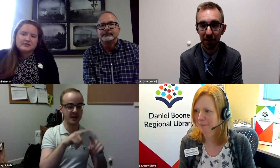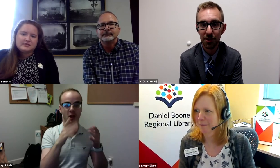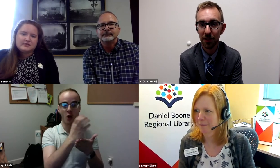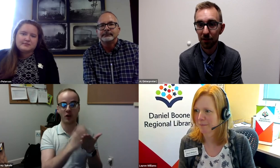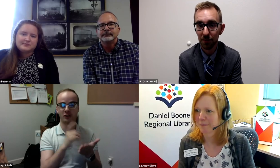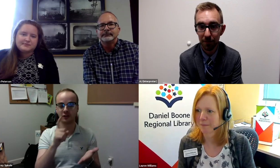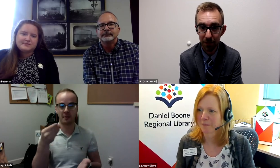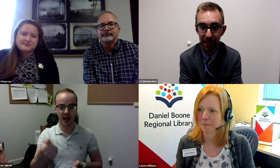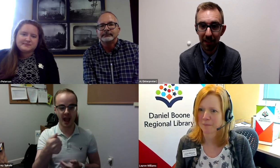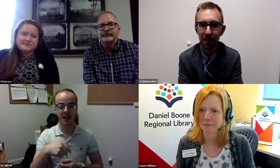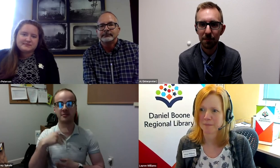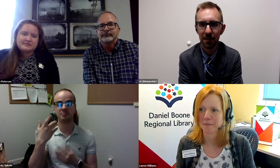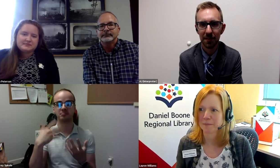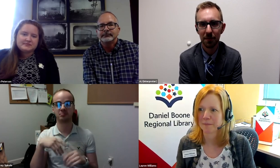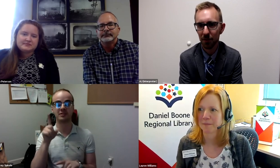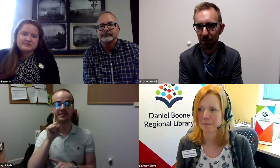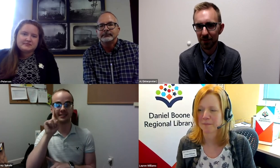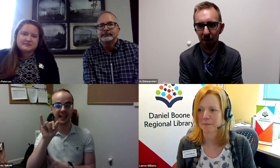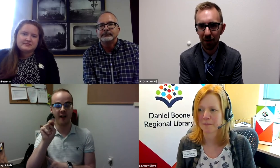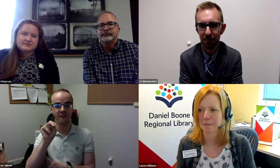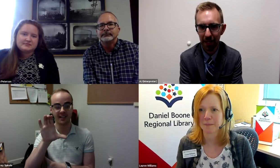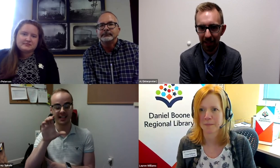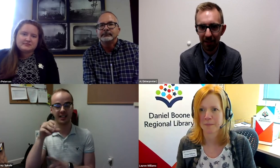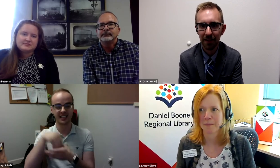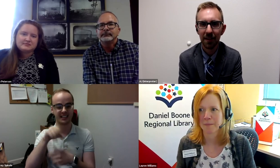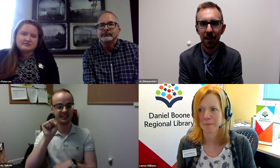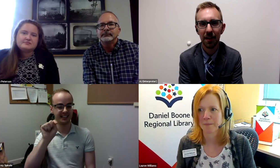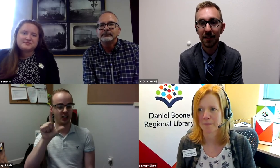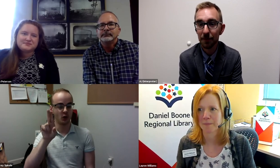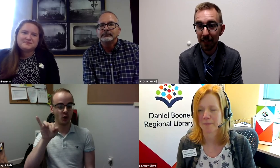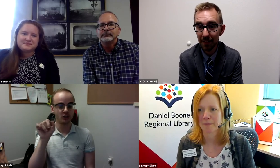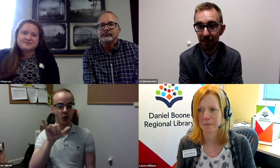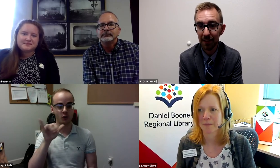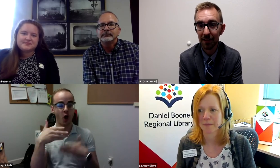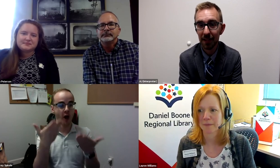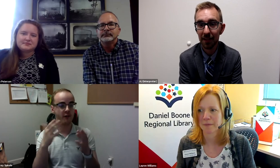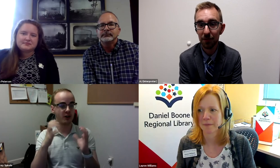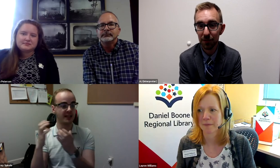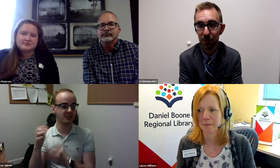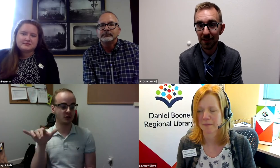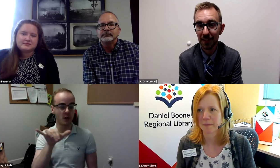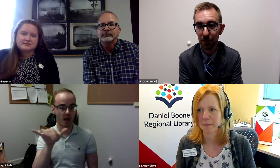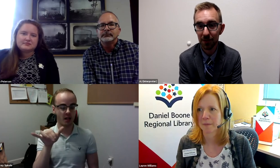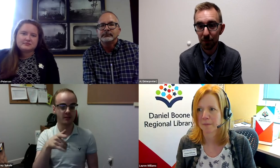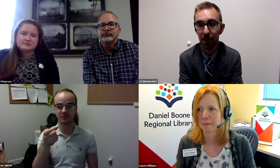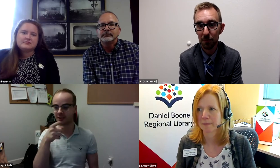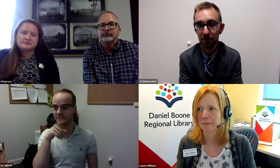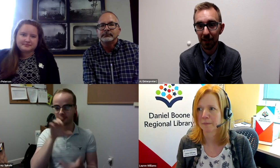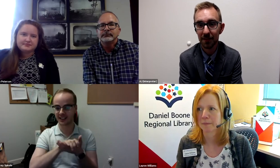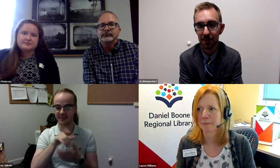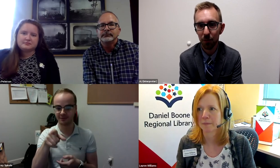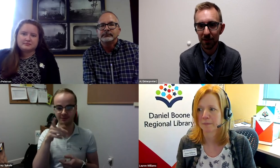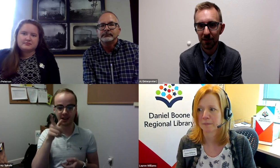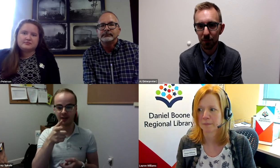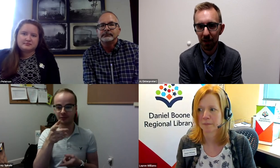vocabulary that you can learn for free, but some of the courses are paid. Deaf Inc is a resource in St. Louis as well that